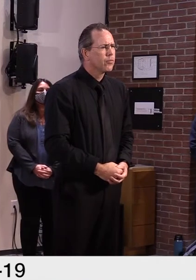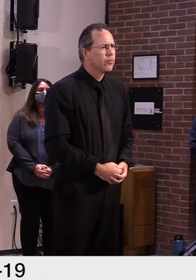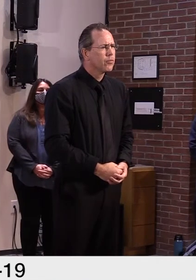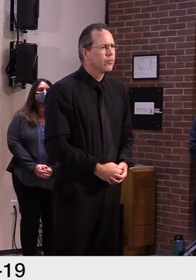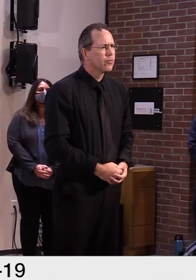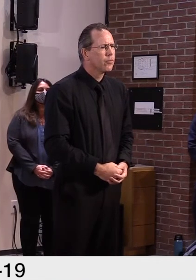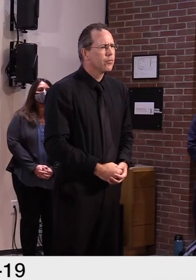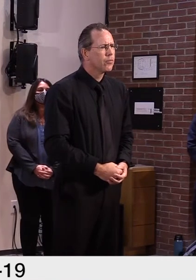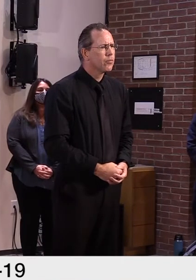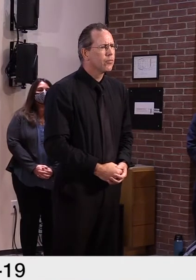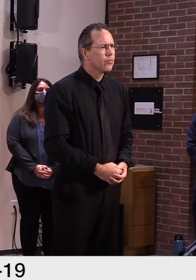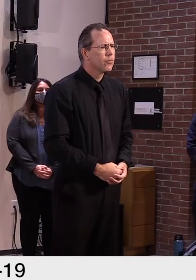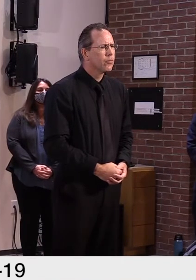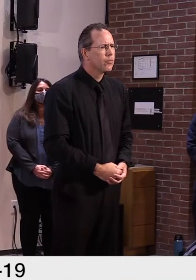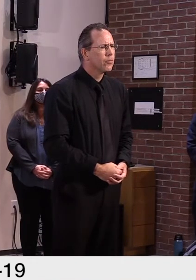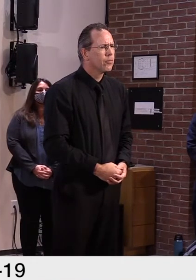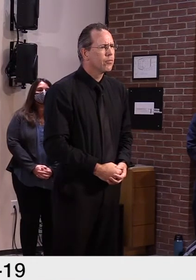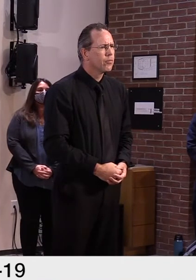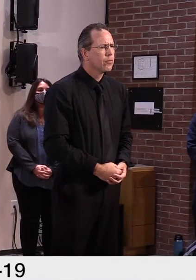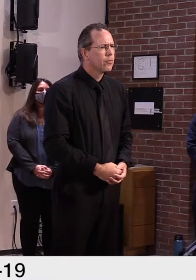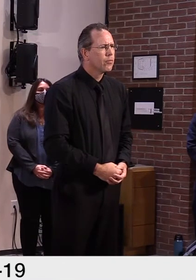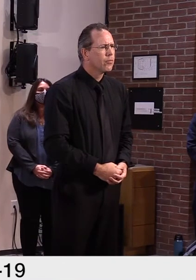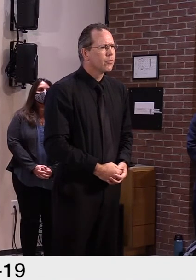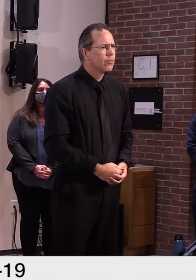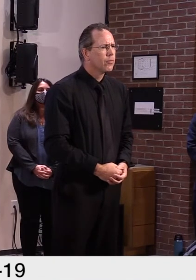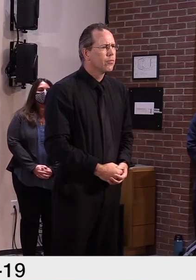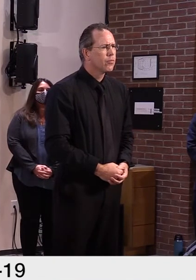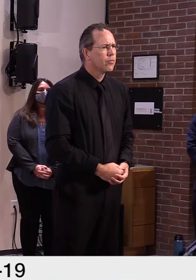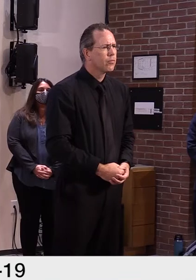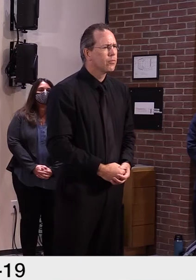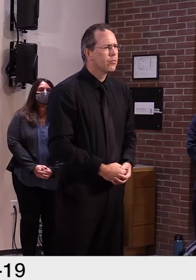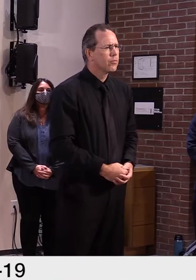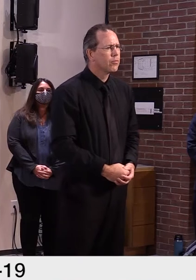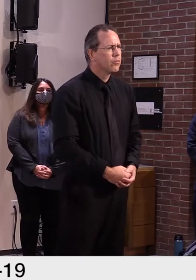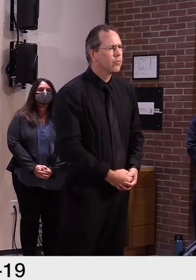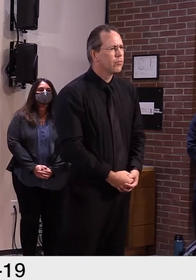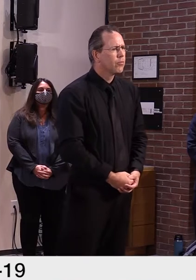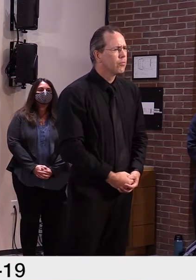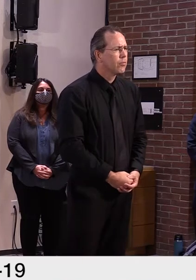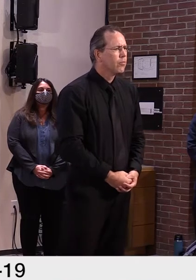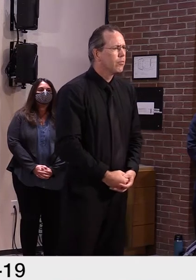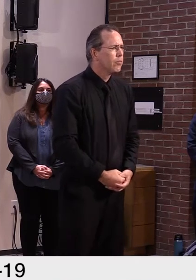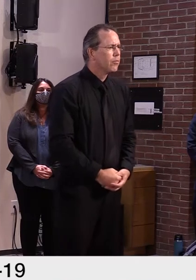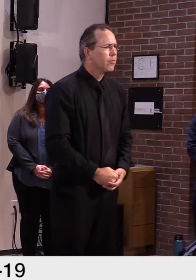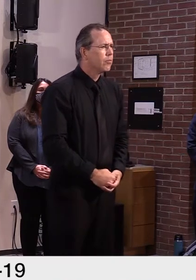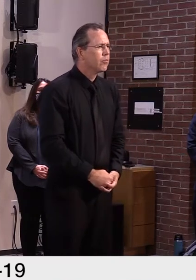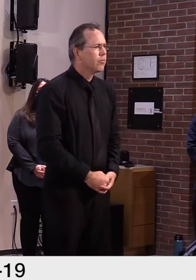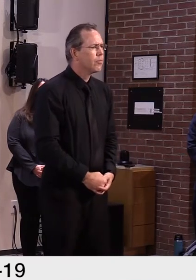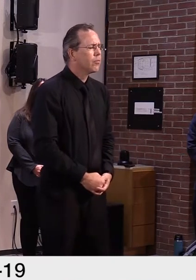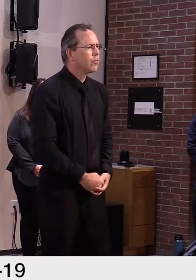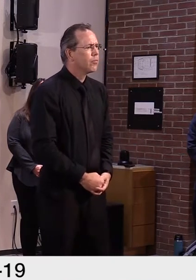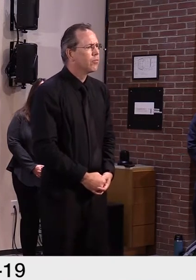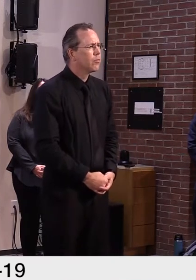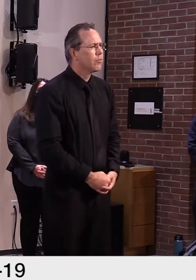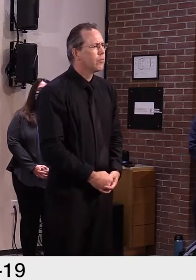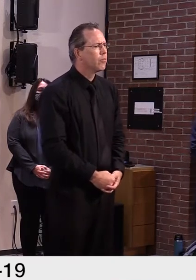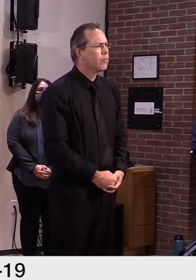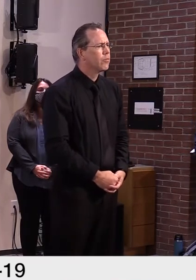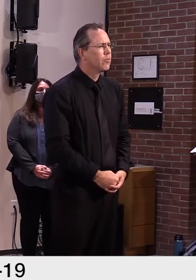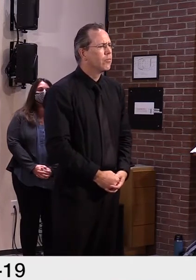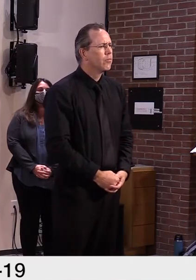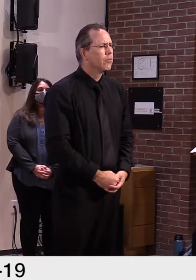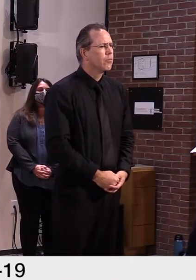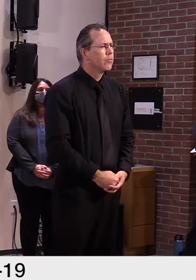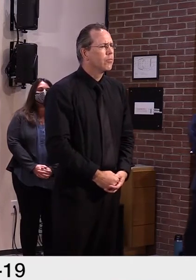case where two teenage drivers were driving more than 90 miles an hour. At the same time that you have seven. this comes right